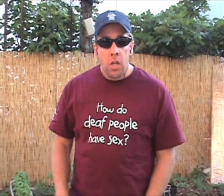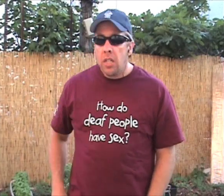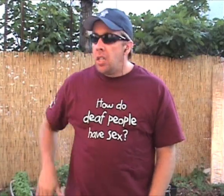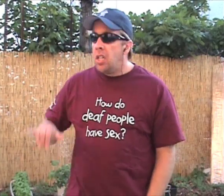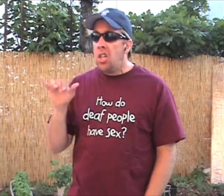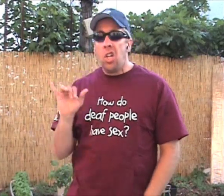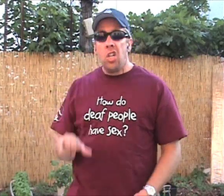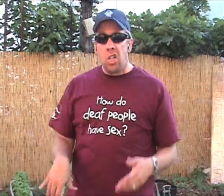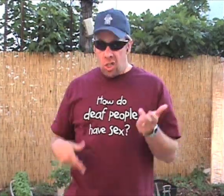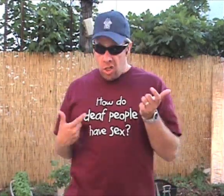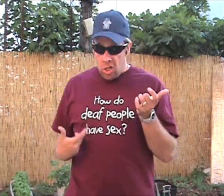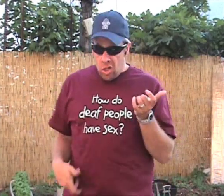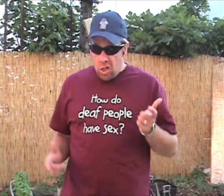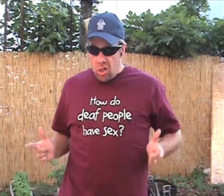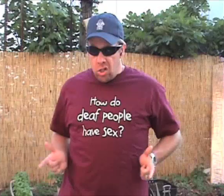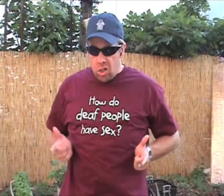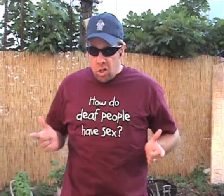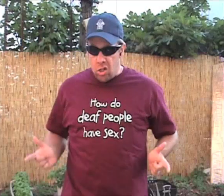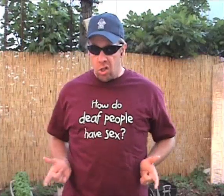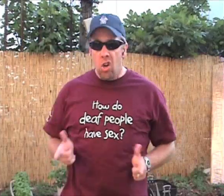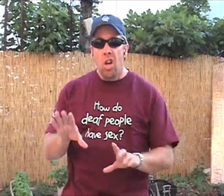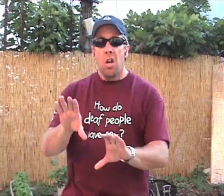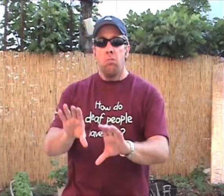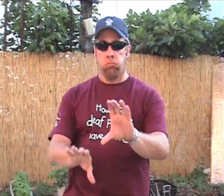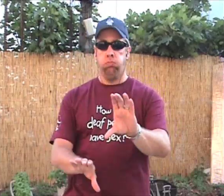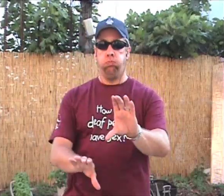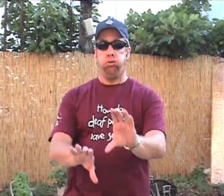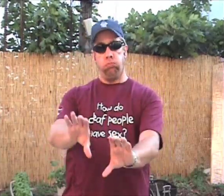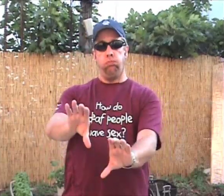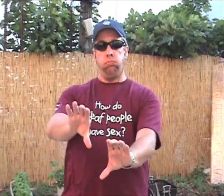That honky-tonk Ba-donk-a-donk